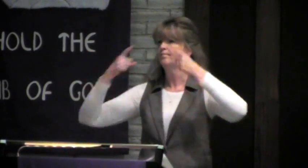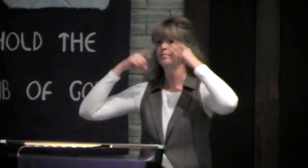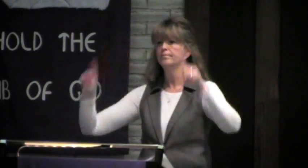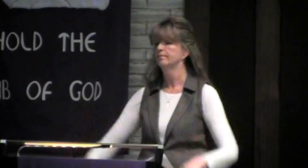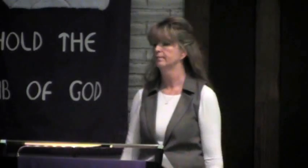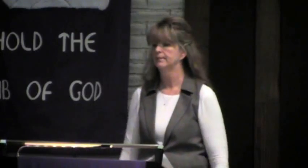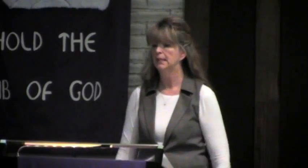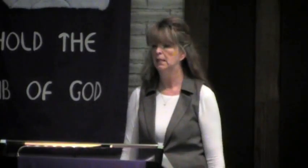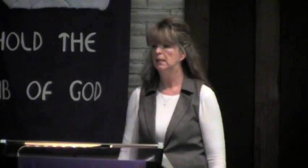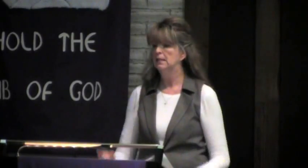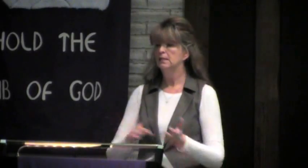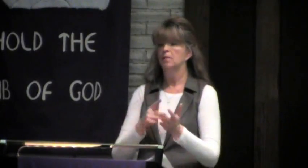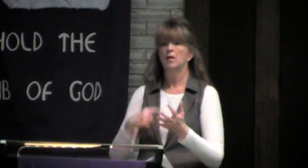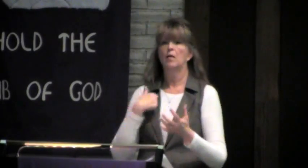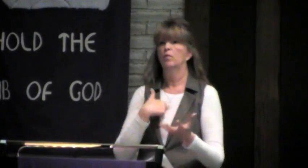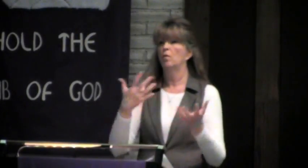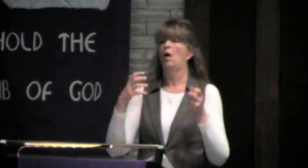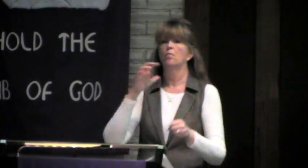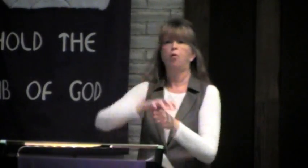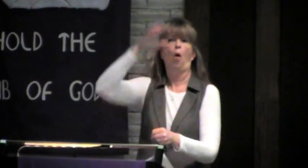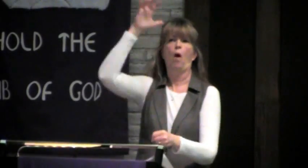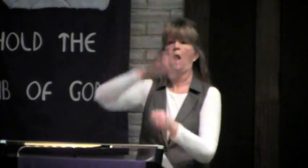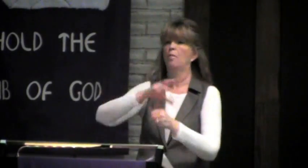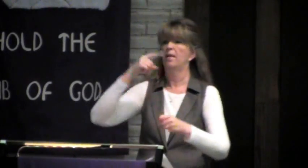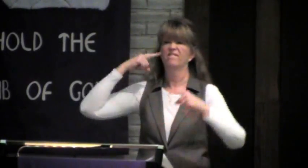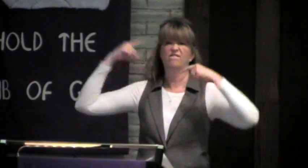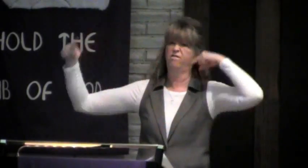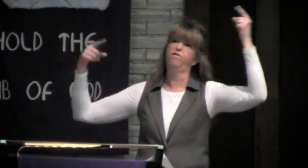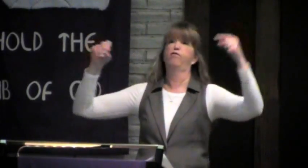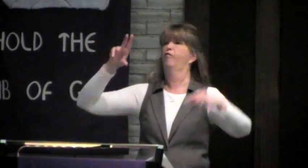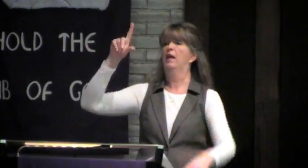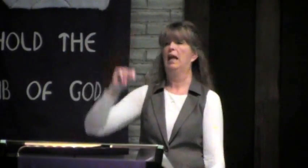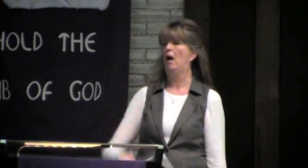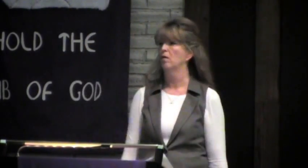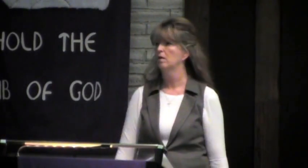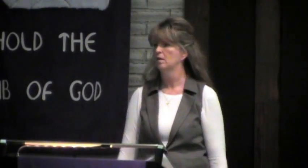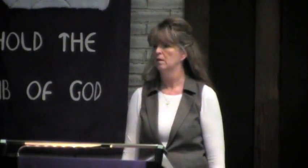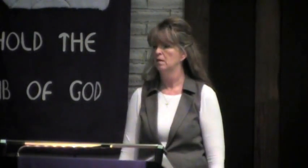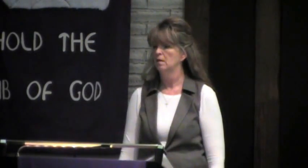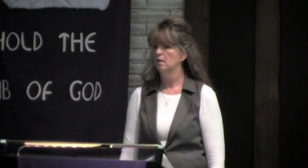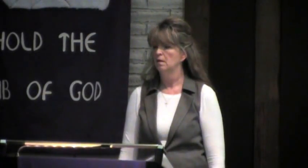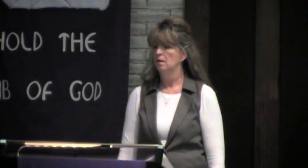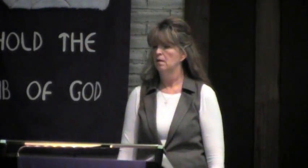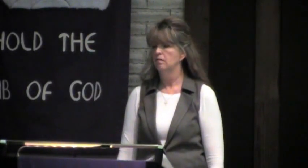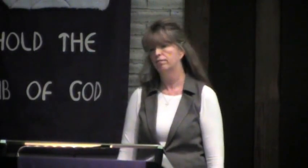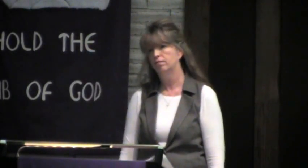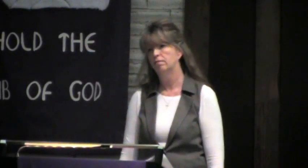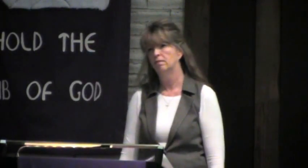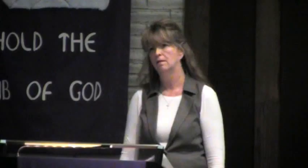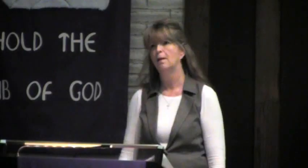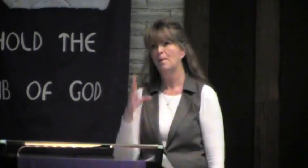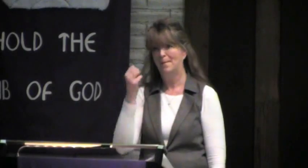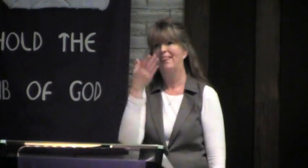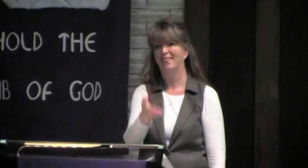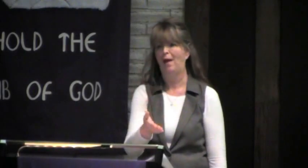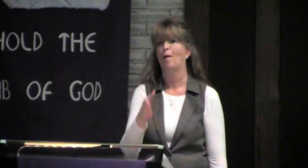Sometimes we just want to cry. Sometimes we just want to blow up and freak out. Yeah,